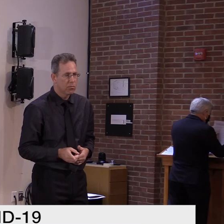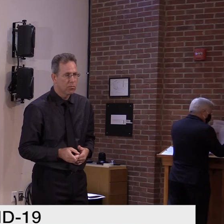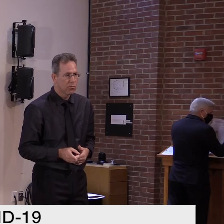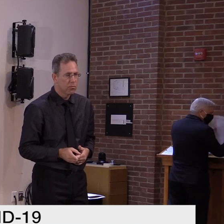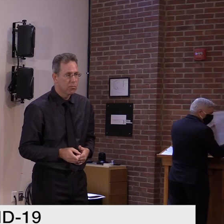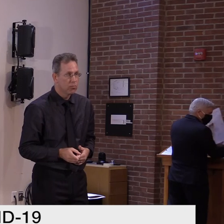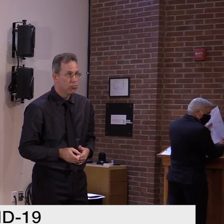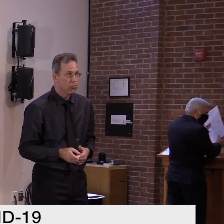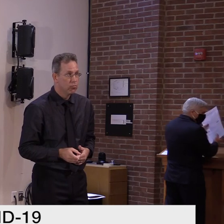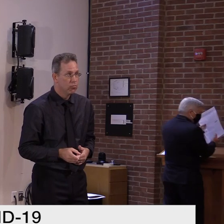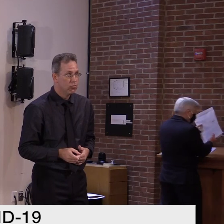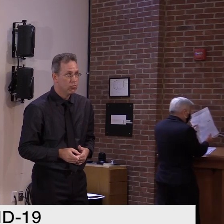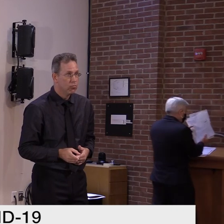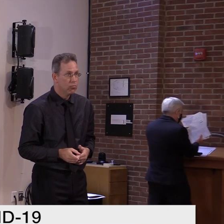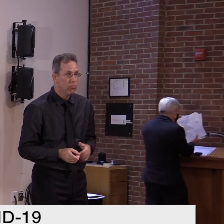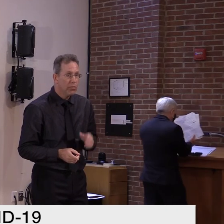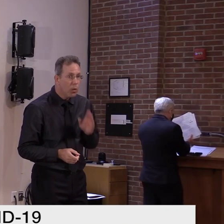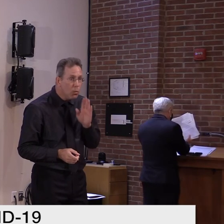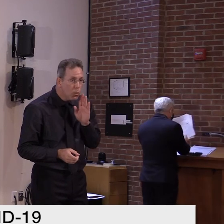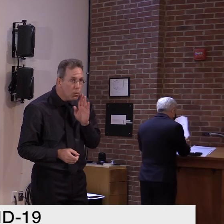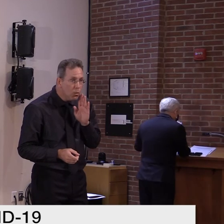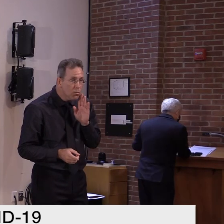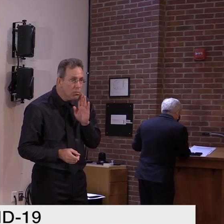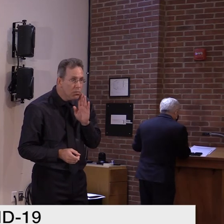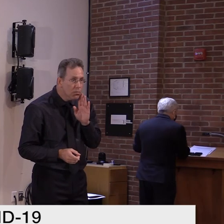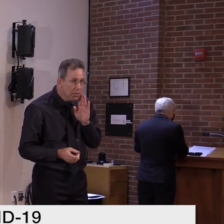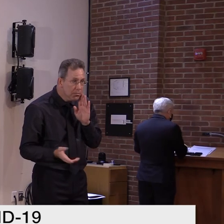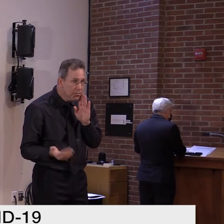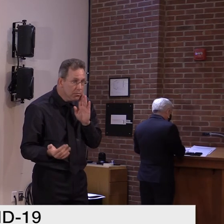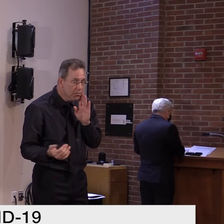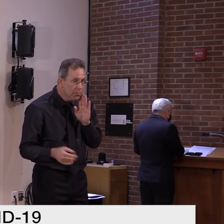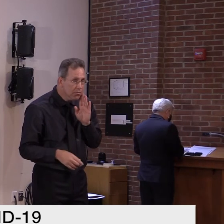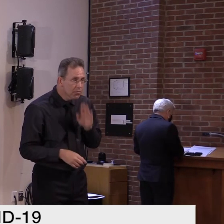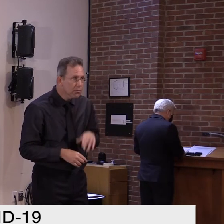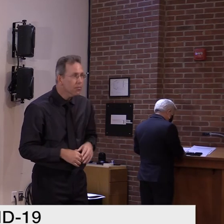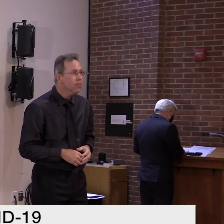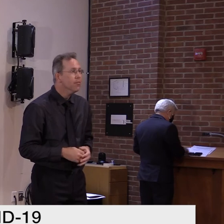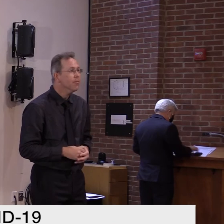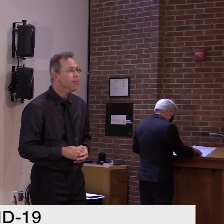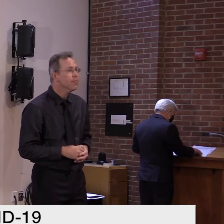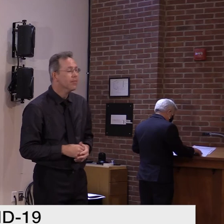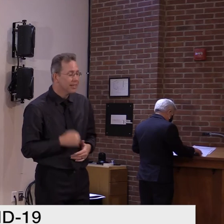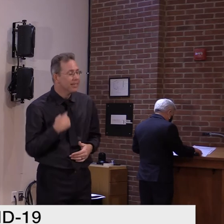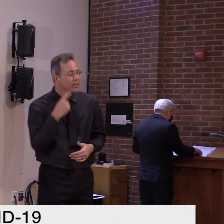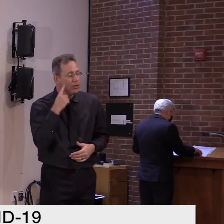Hello? Go ahead, Steve. Hello, can you hear me? We can.